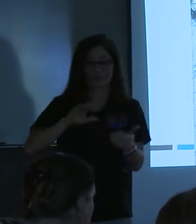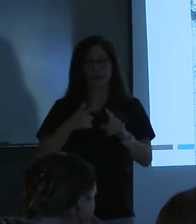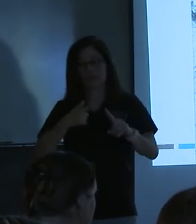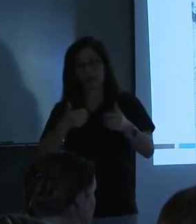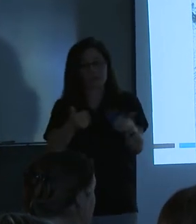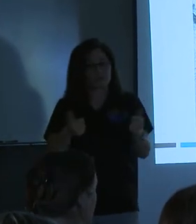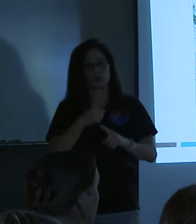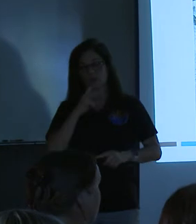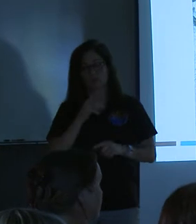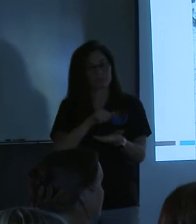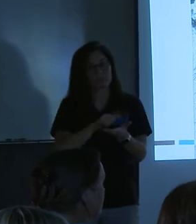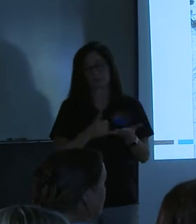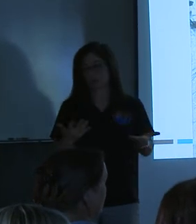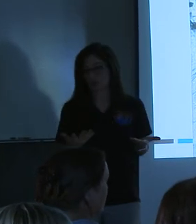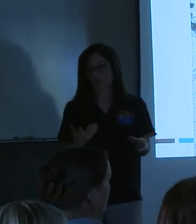Chris Duzer here? Yeah.